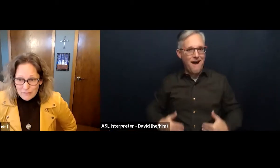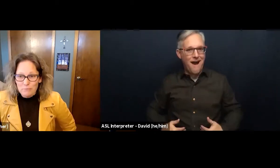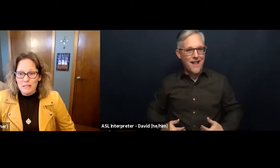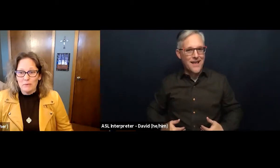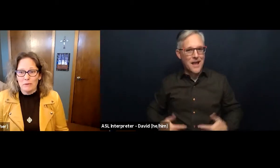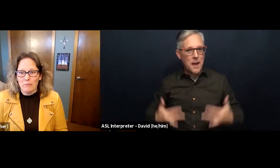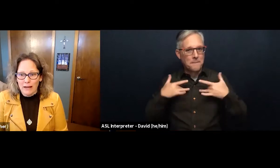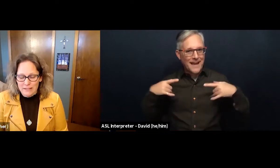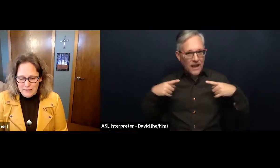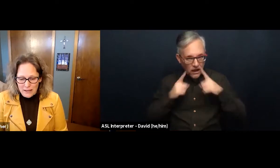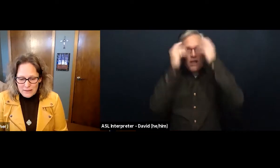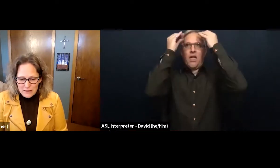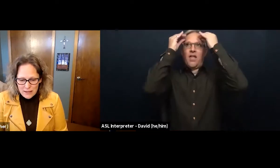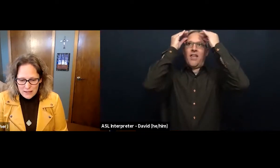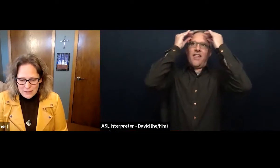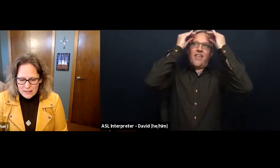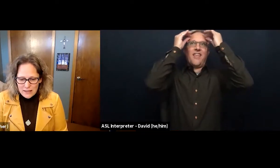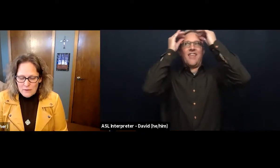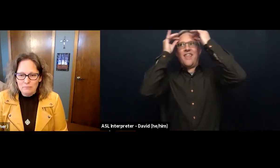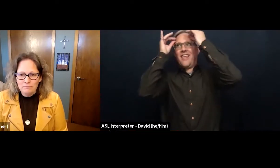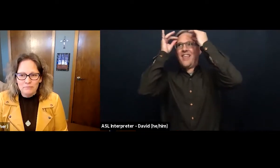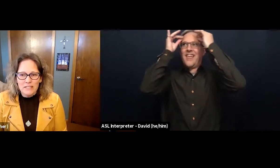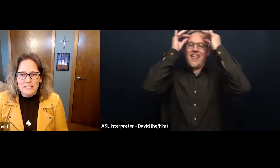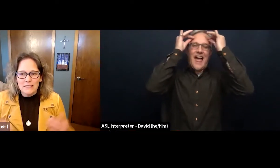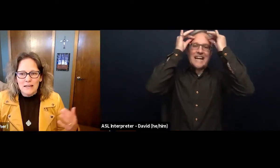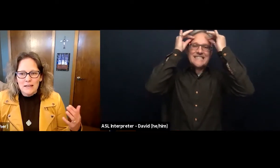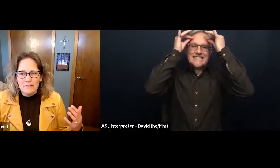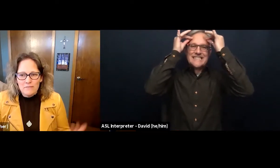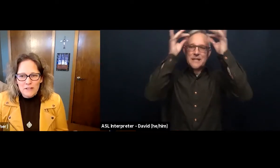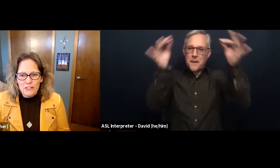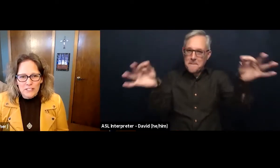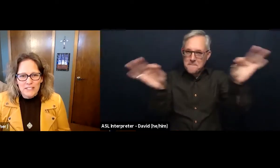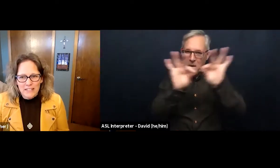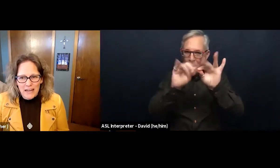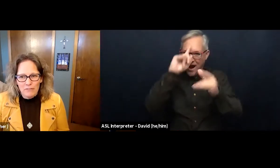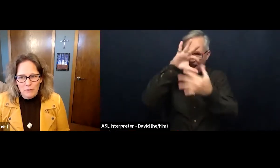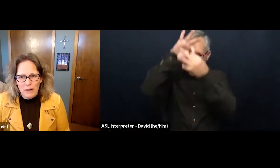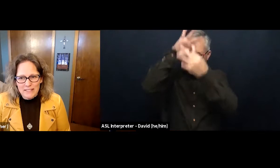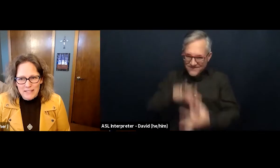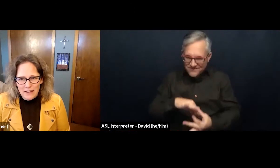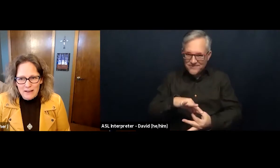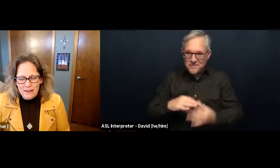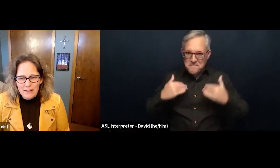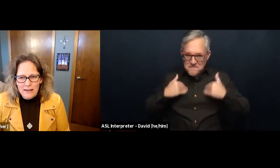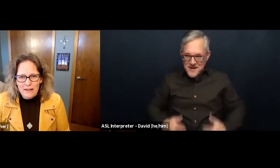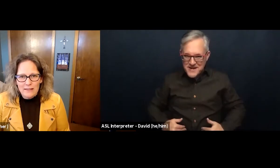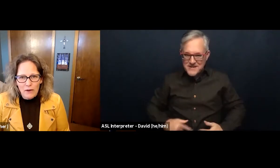to be reminded. And this vision today from Isaiah, that